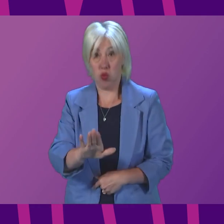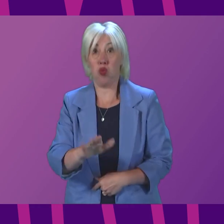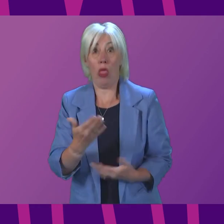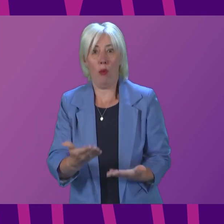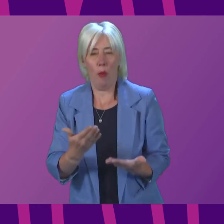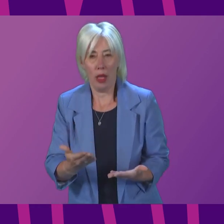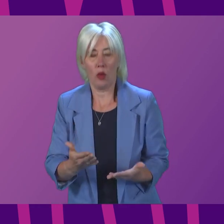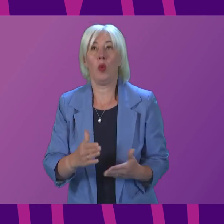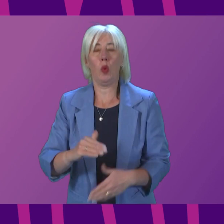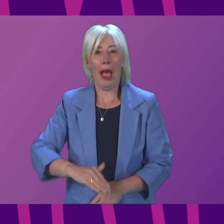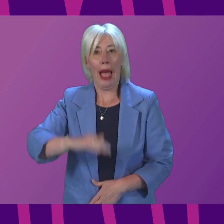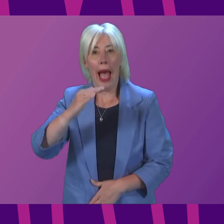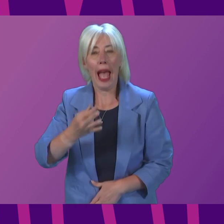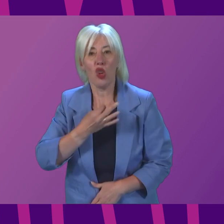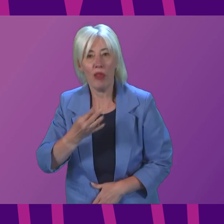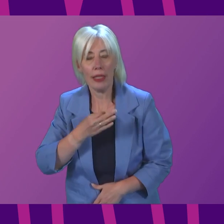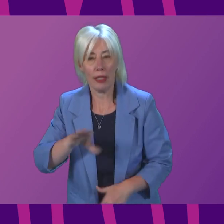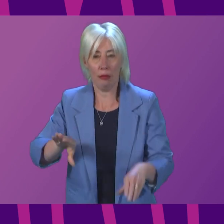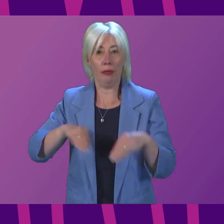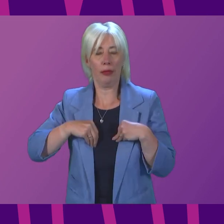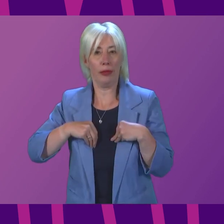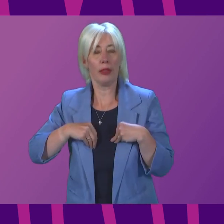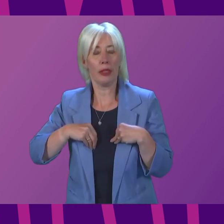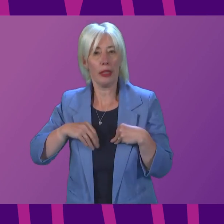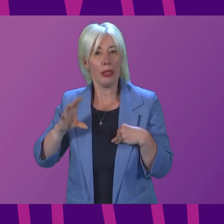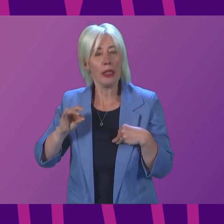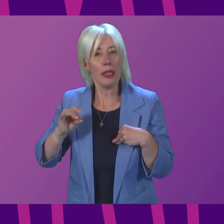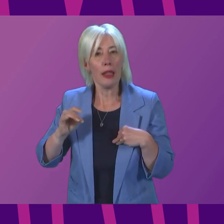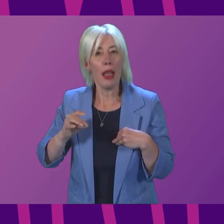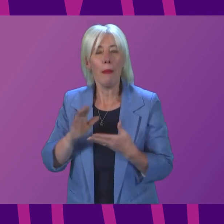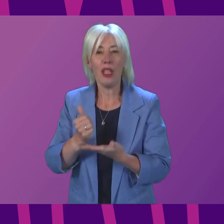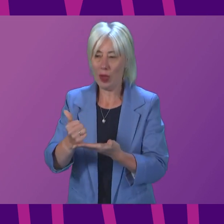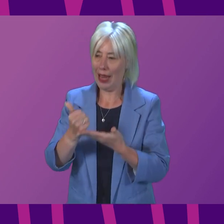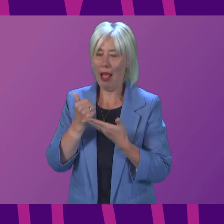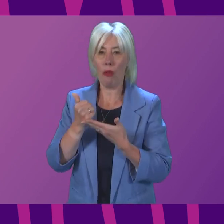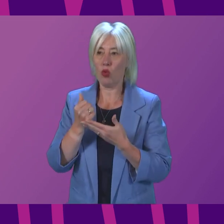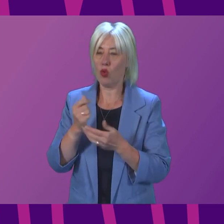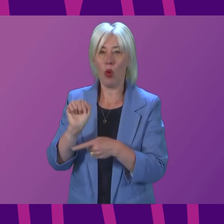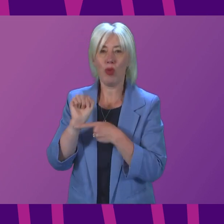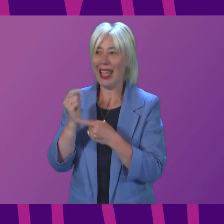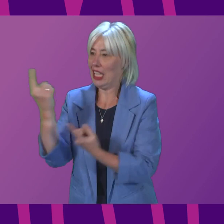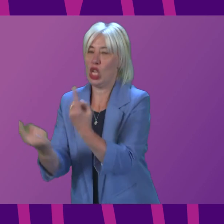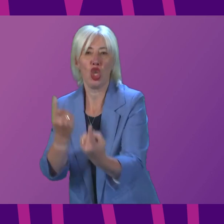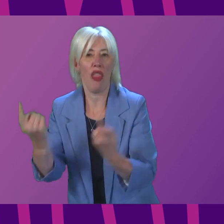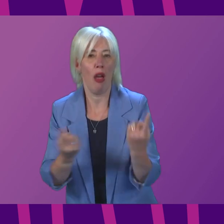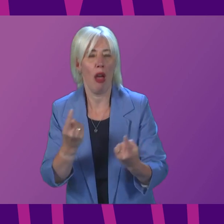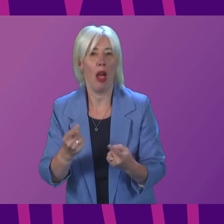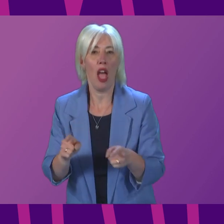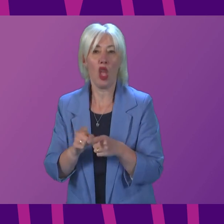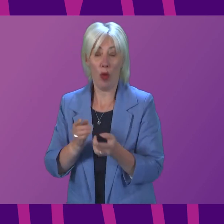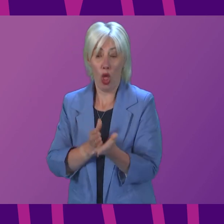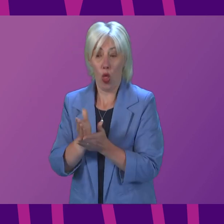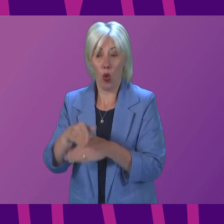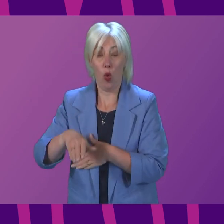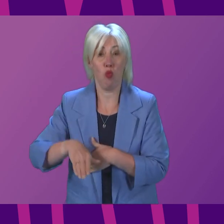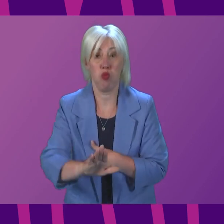very high risk of infection, this helps us protect each other and in particular during this spike